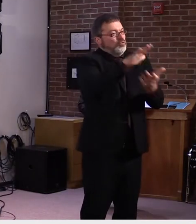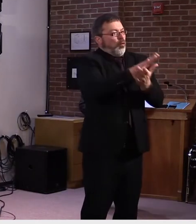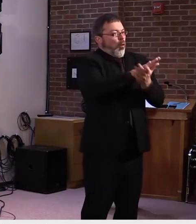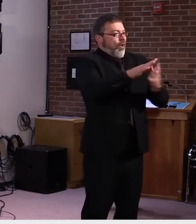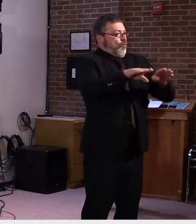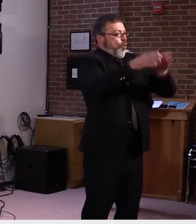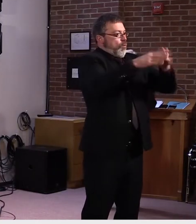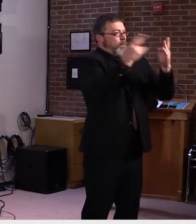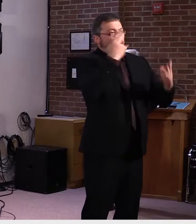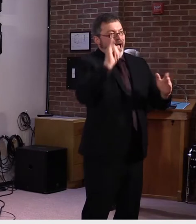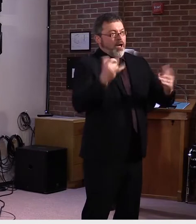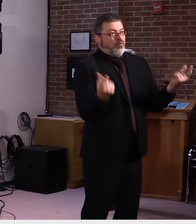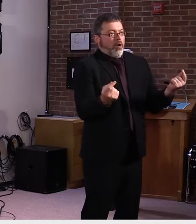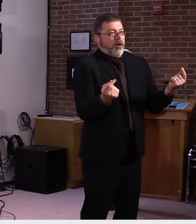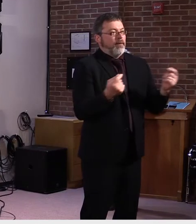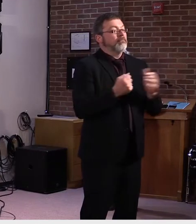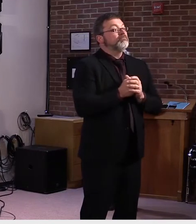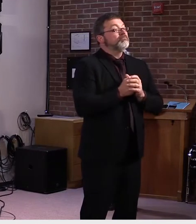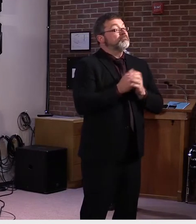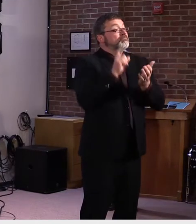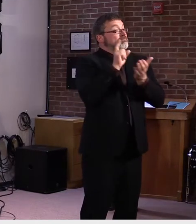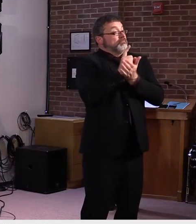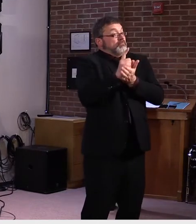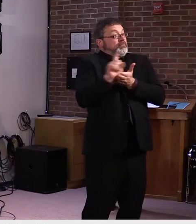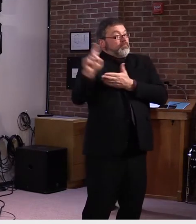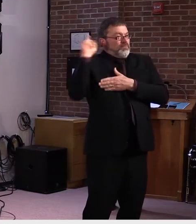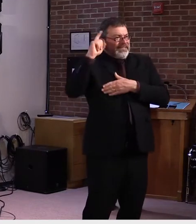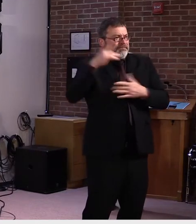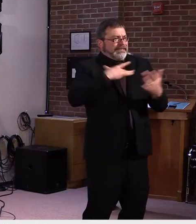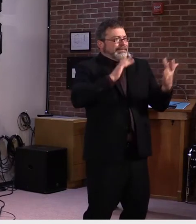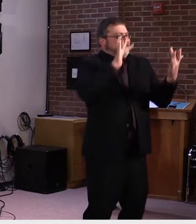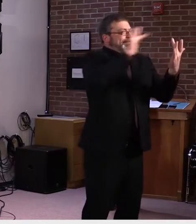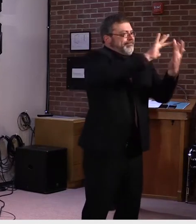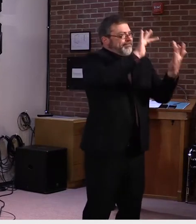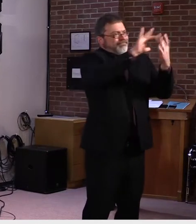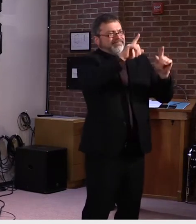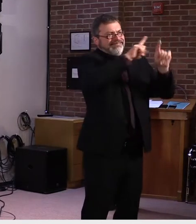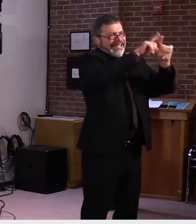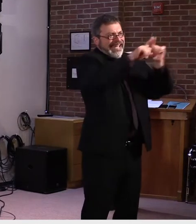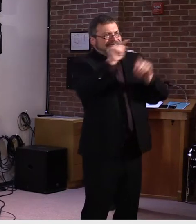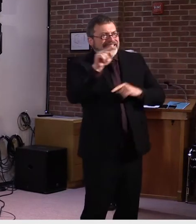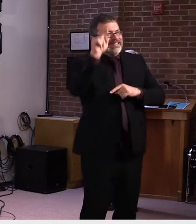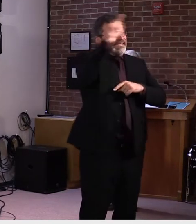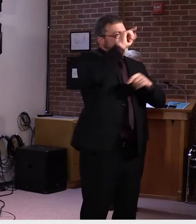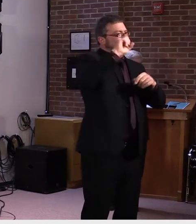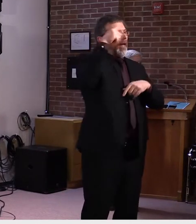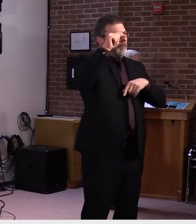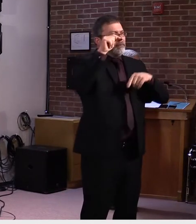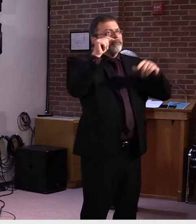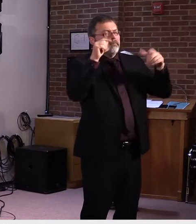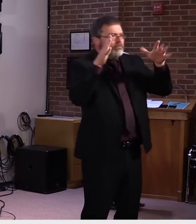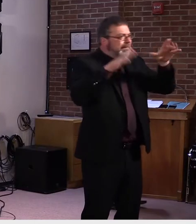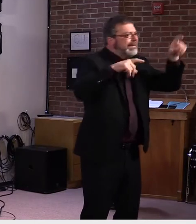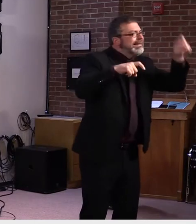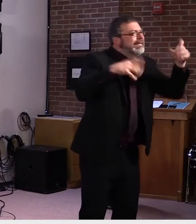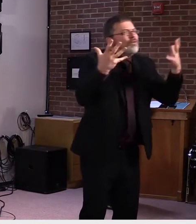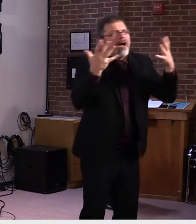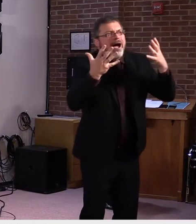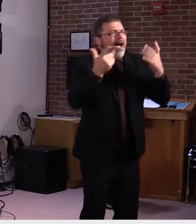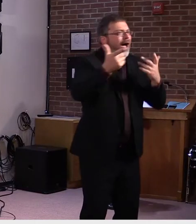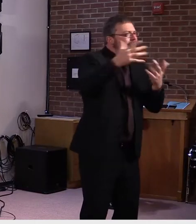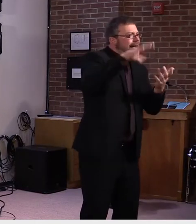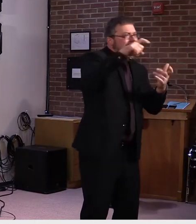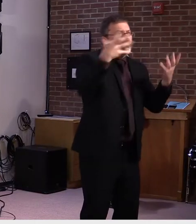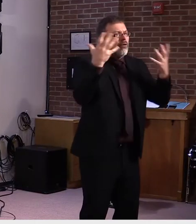week, we reached out to our districts to understand the patterns in their reopening plans. As expected, a majority are implementing some aspect of